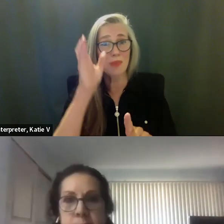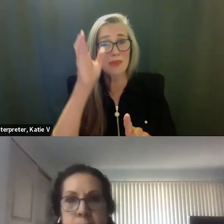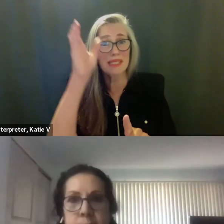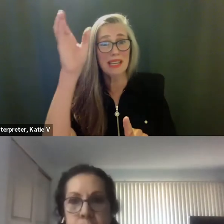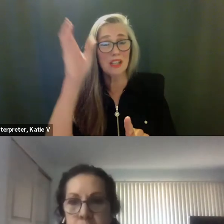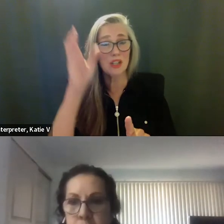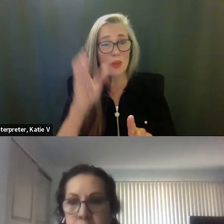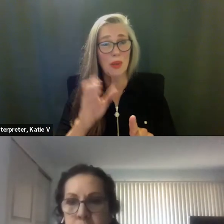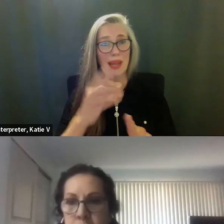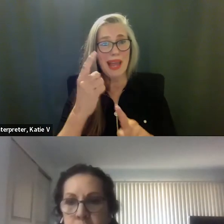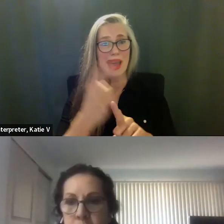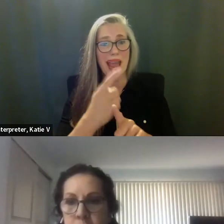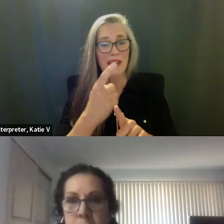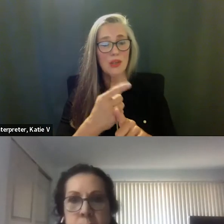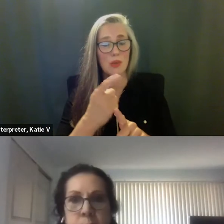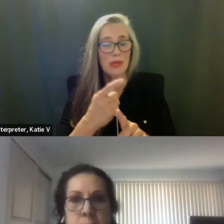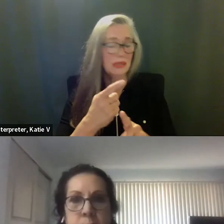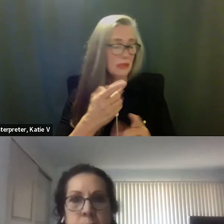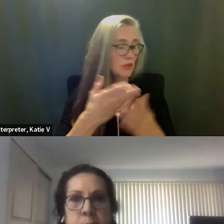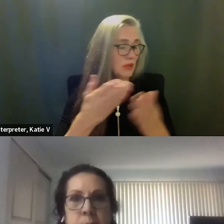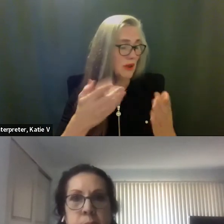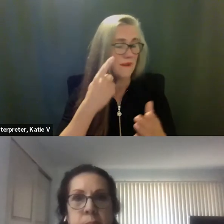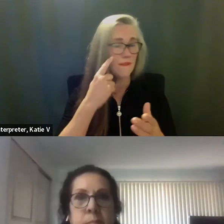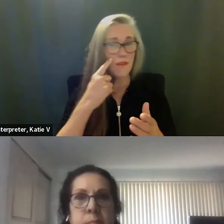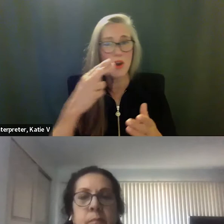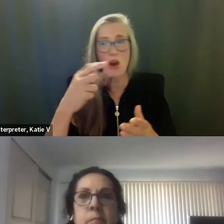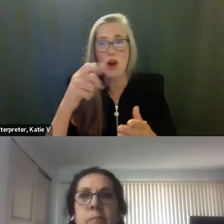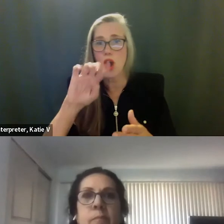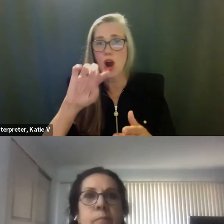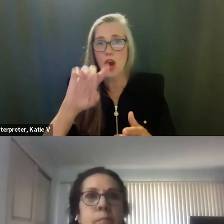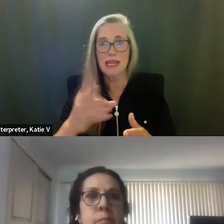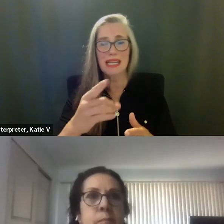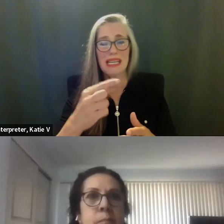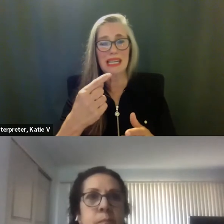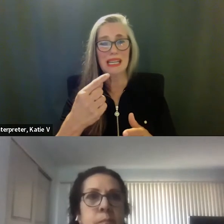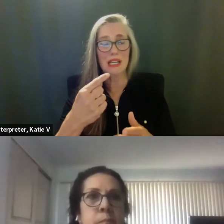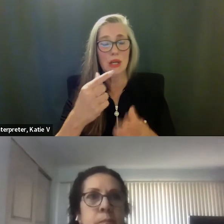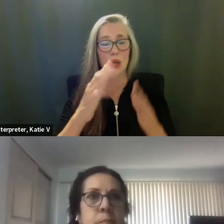Partnership School Community Resource Center. Is that Ms. Marina? Thank you.